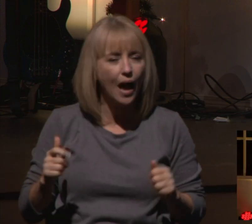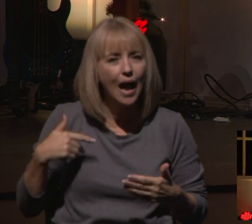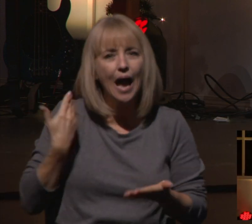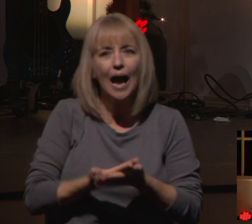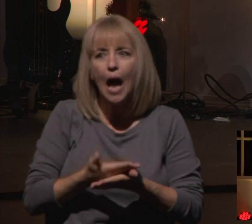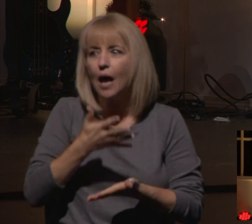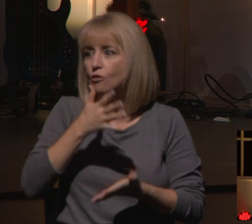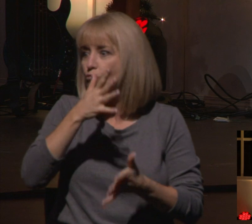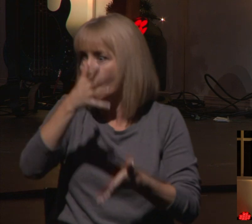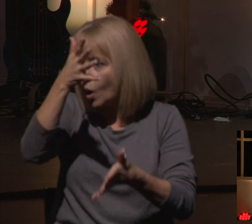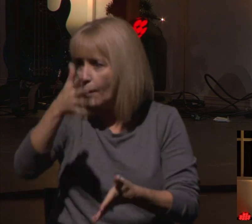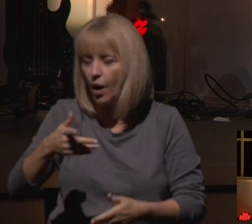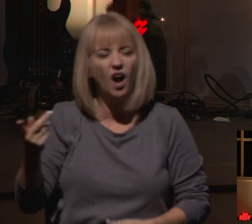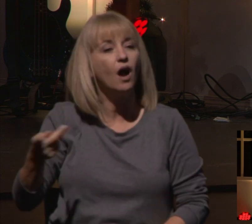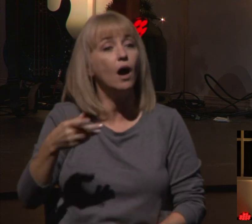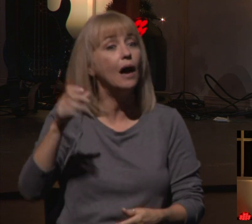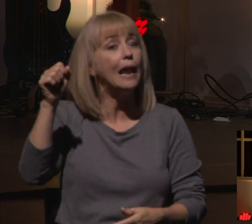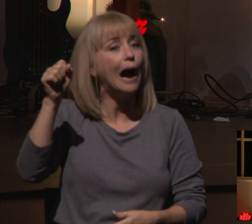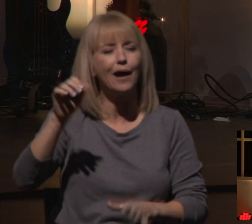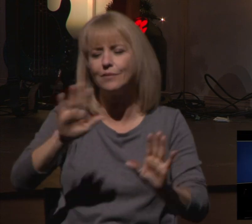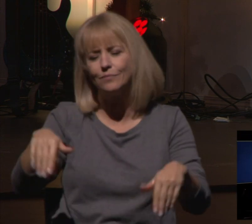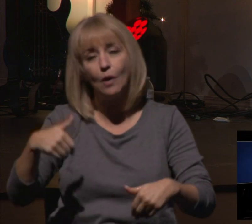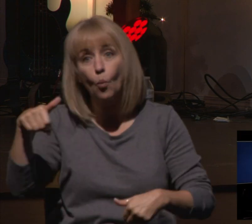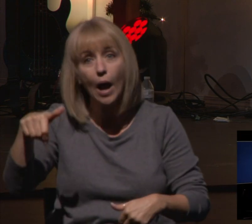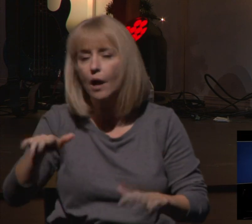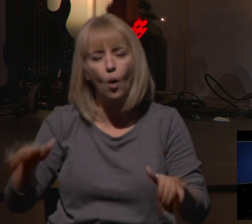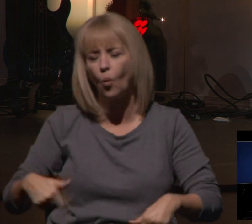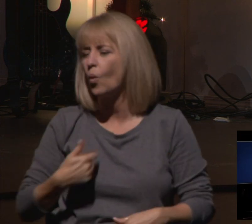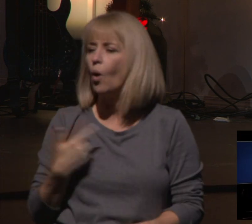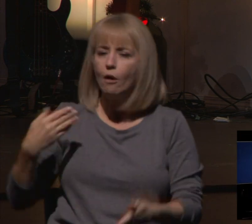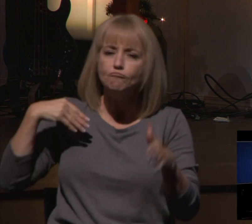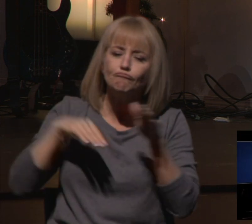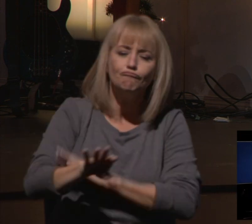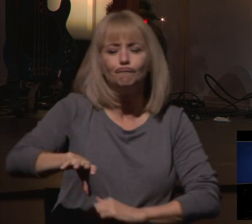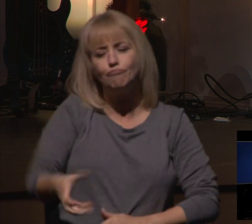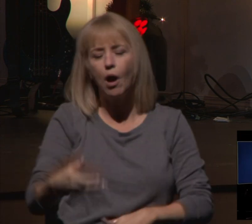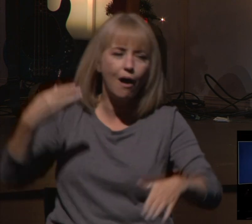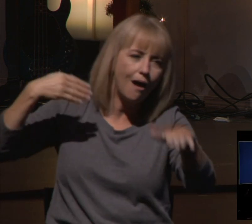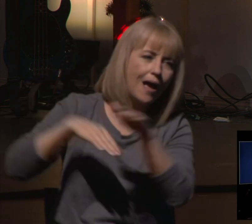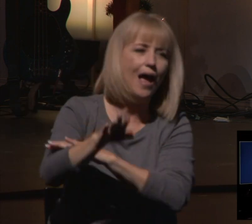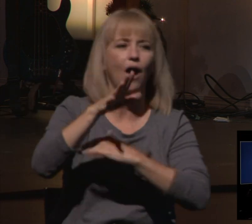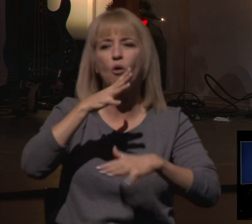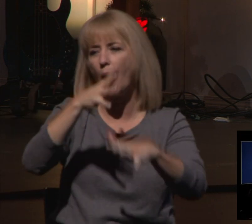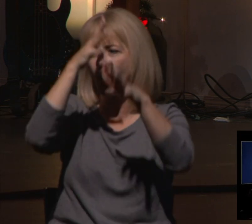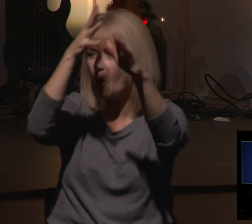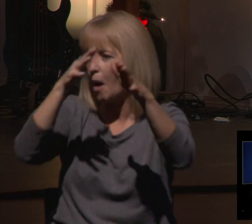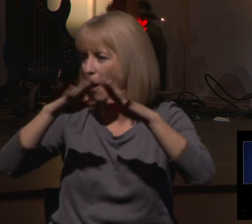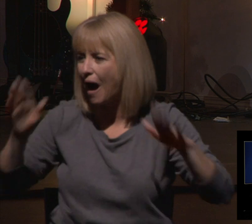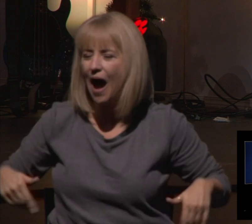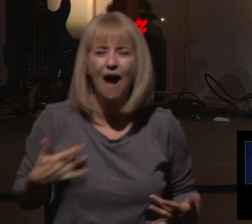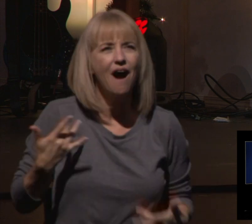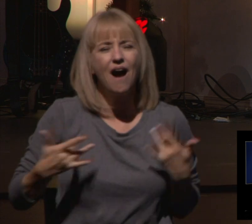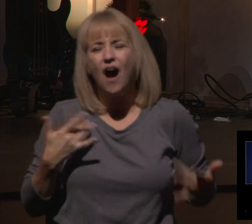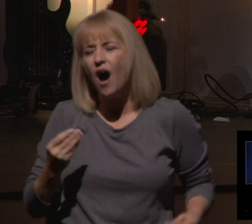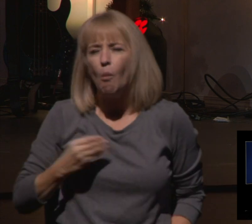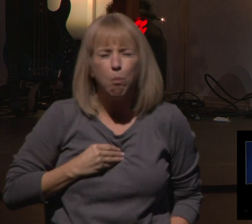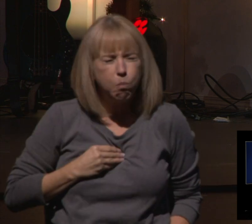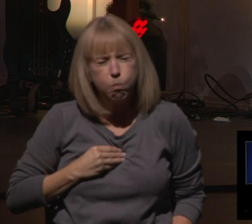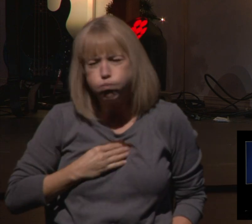it's Flora, so you just turn the knob, and you walk right in. And, man, the feelings that would come over me whenever I would walk into that door.